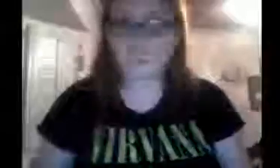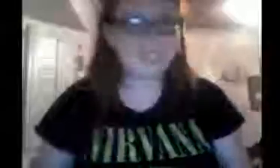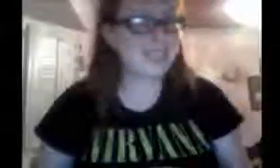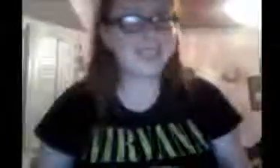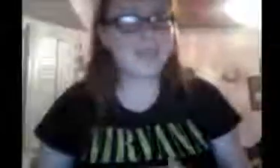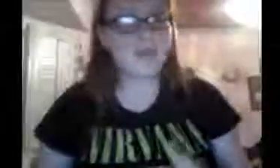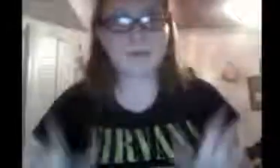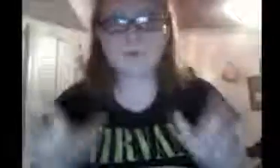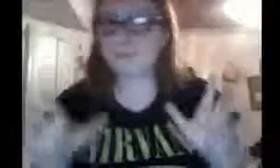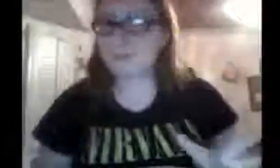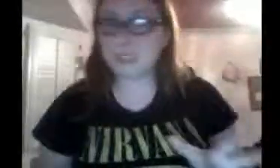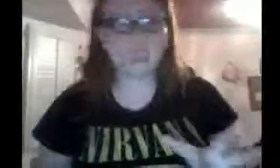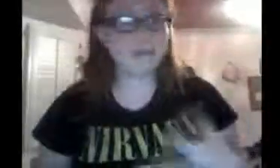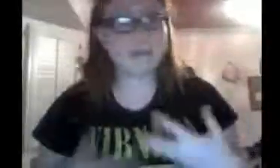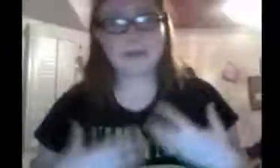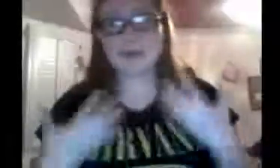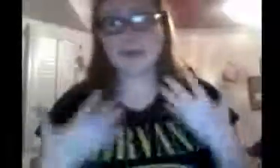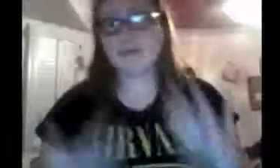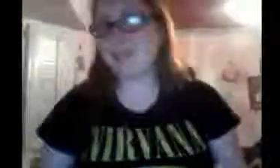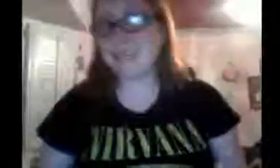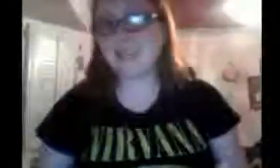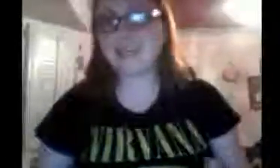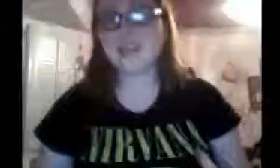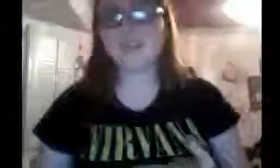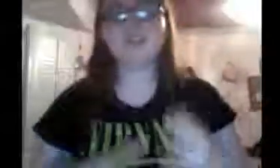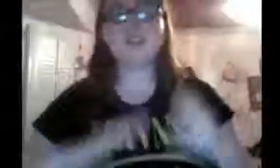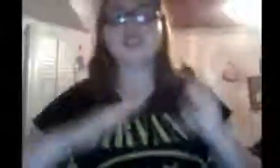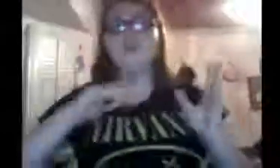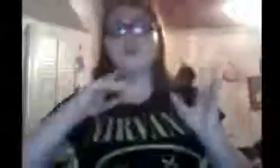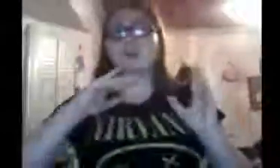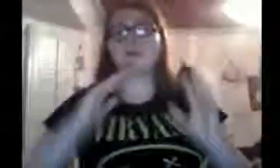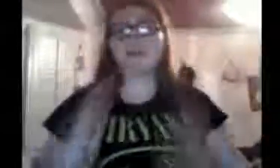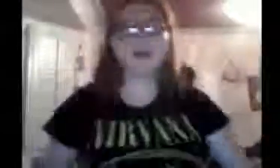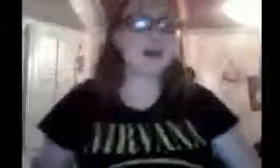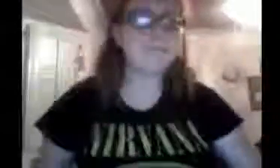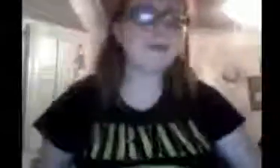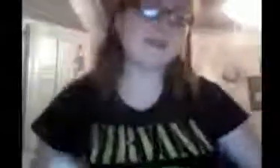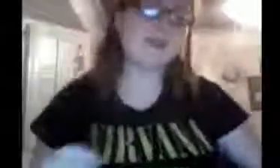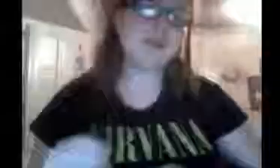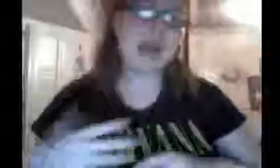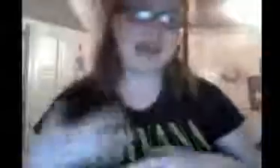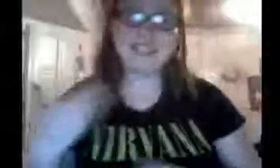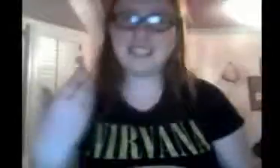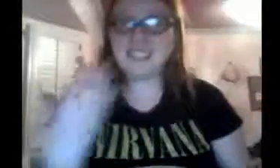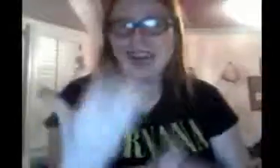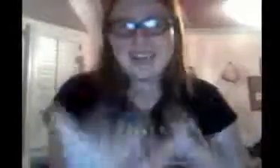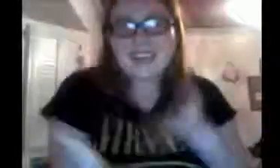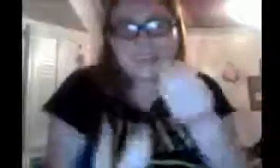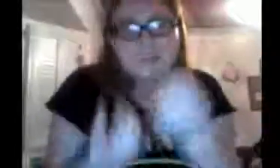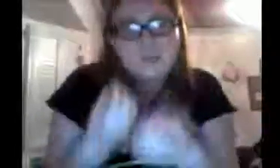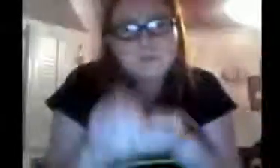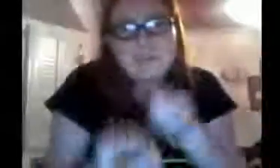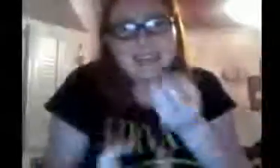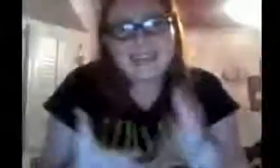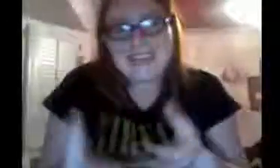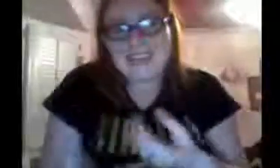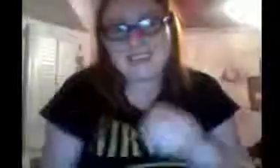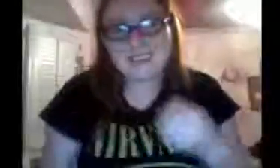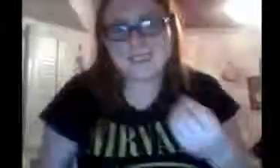she decides to give up her superhero thing completely. She and Ron break up. And, she kind of gets pulled back in